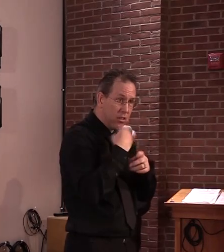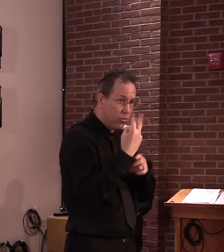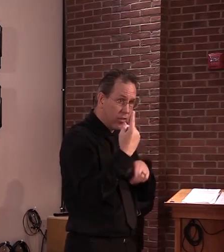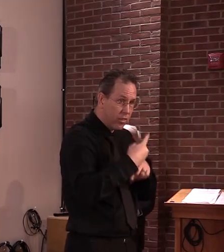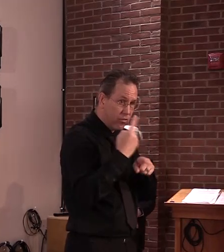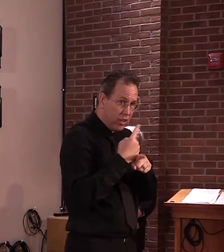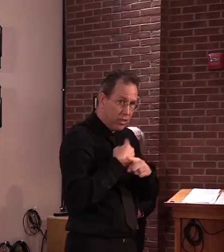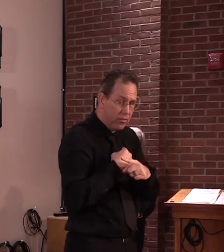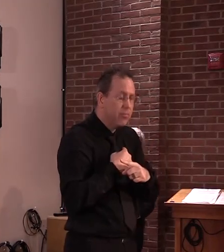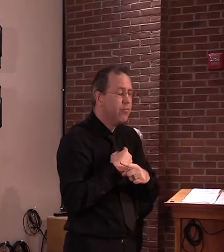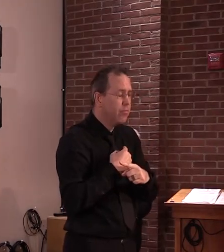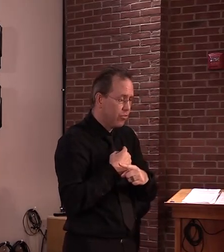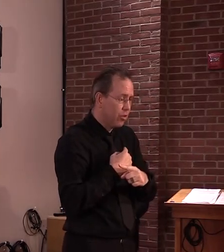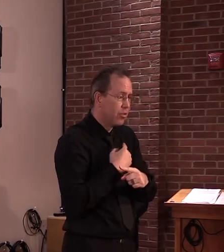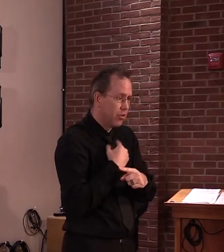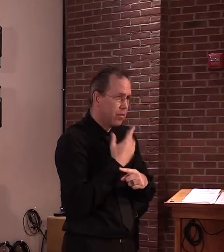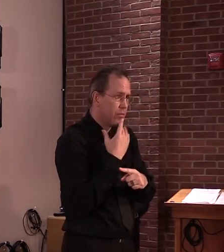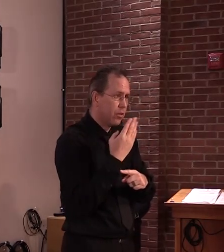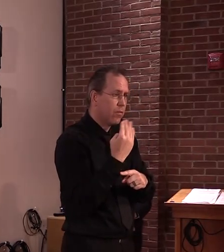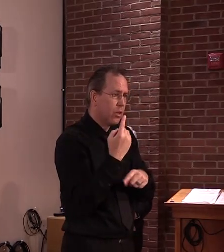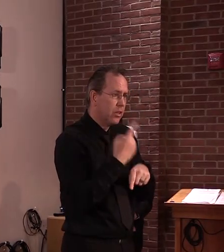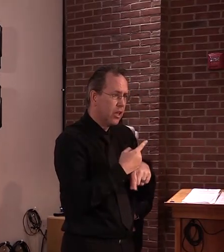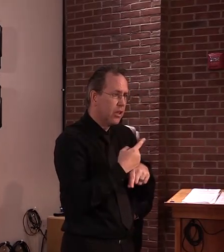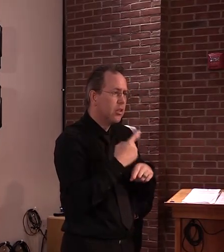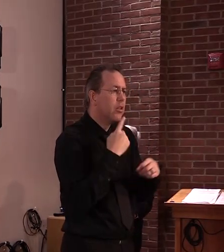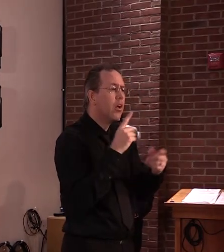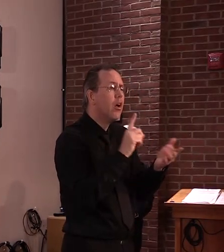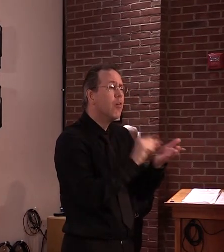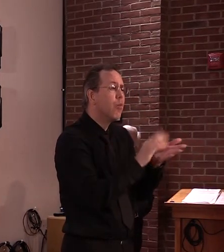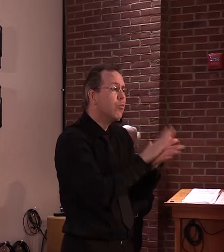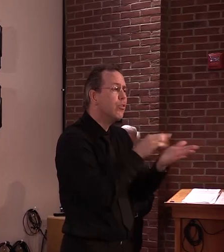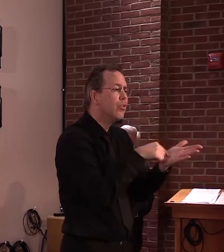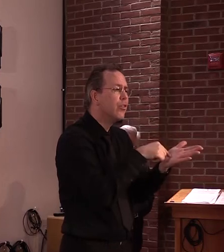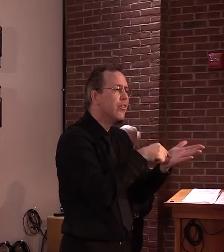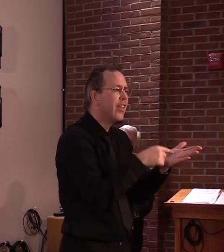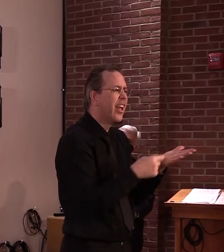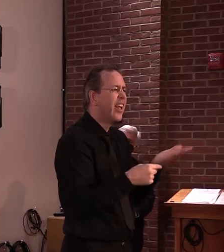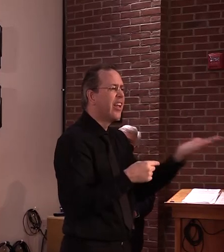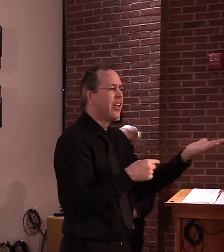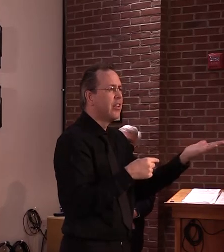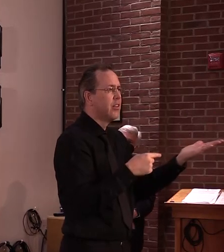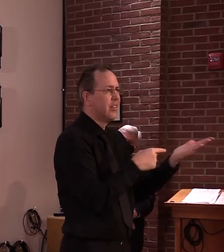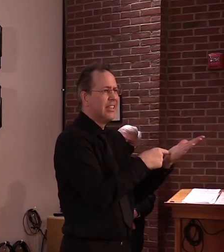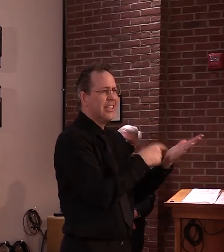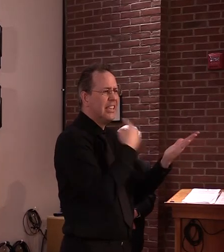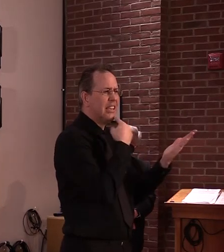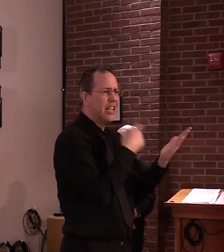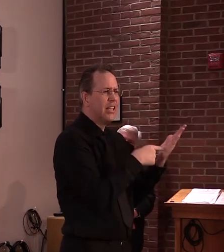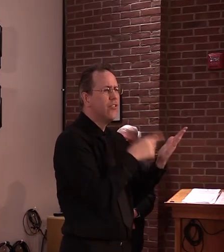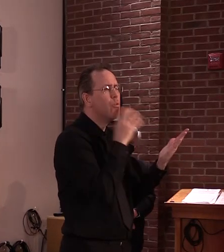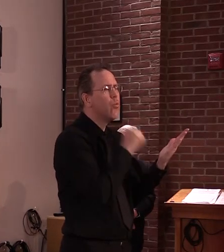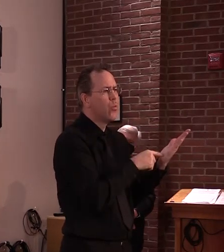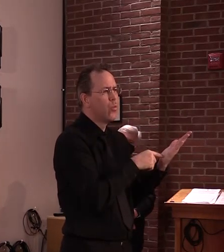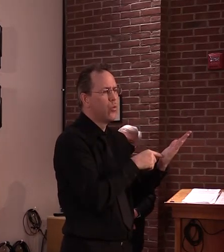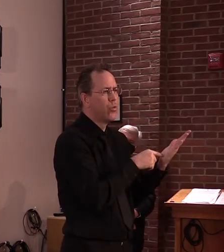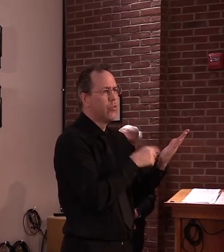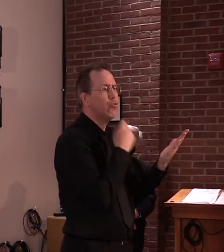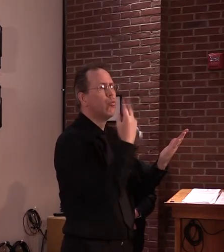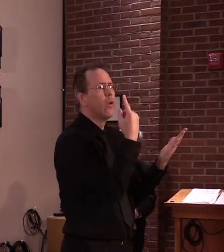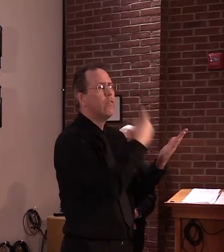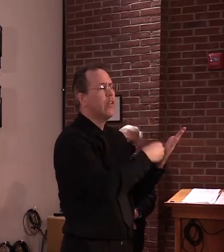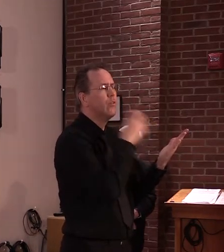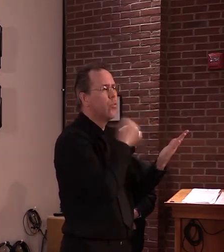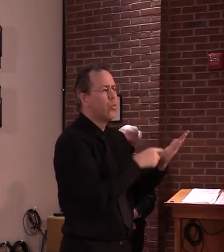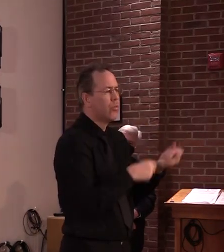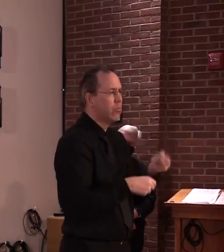advisory. Okay, for the health care providers? Correct. All right, thank